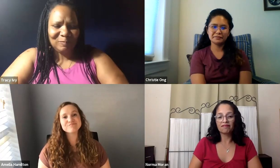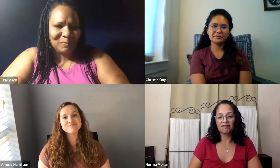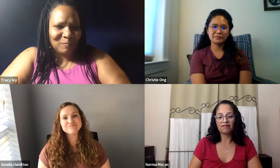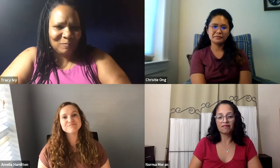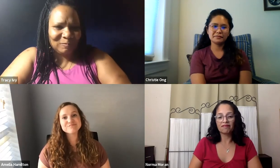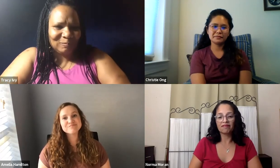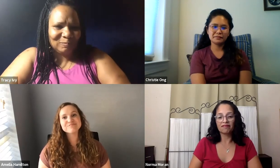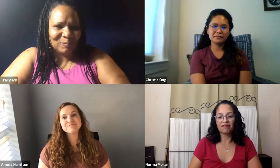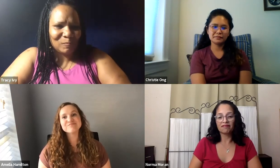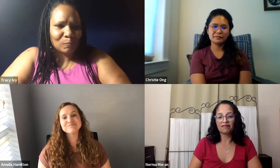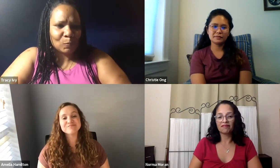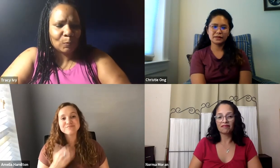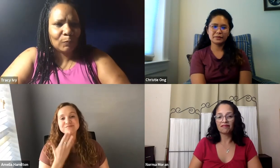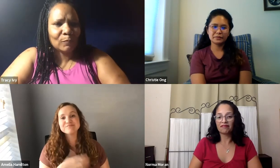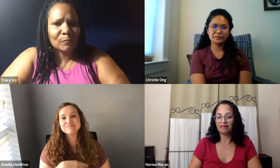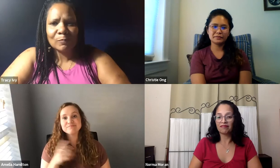and really take that inspiration to move us forward.